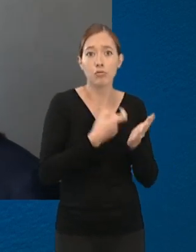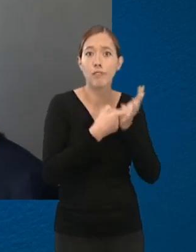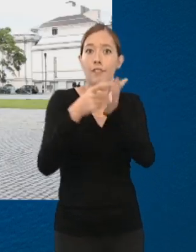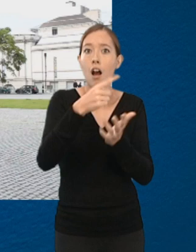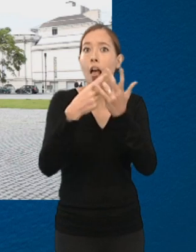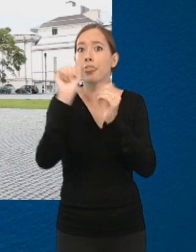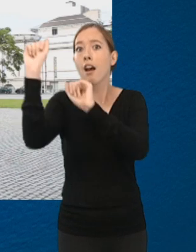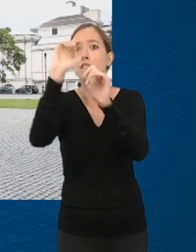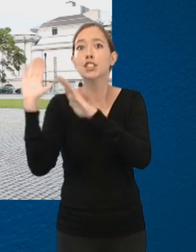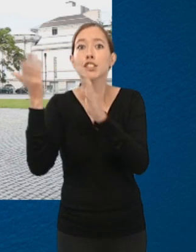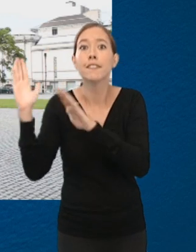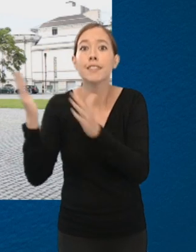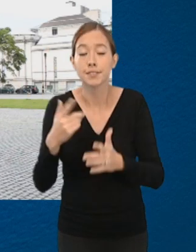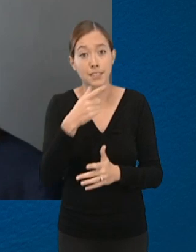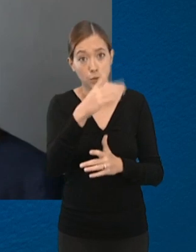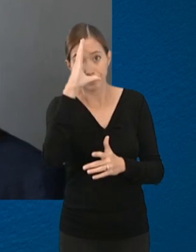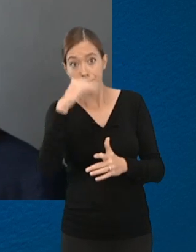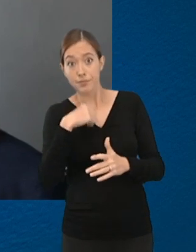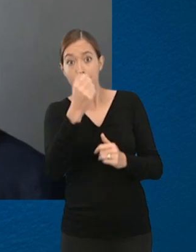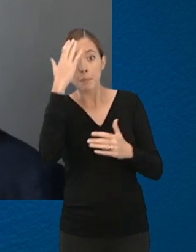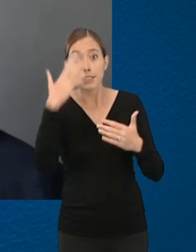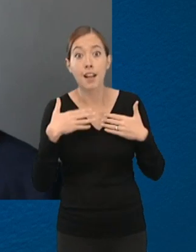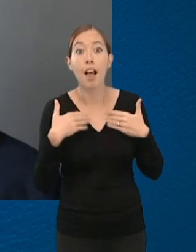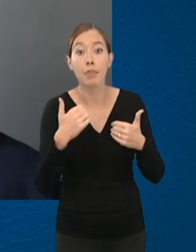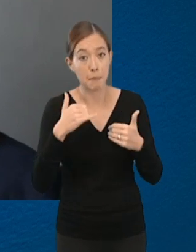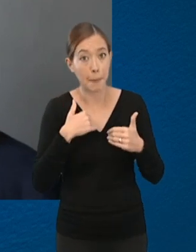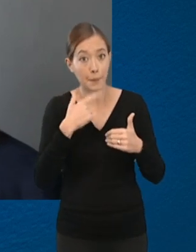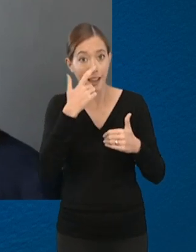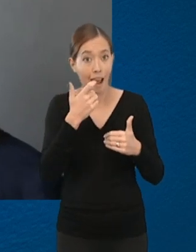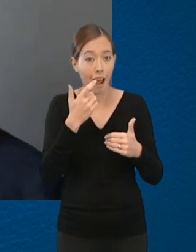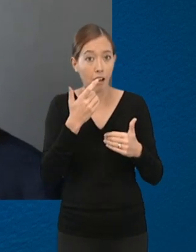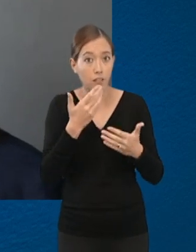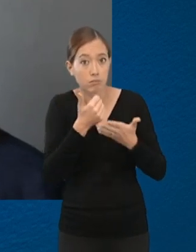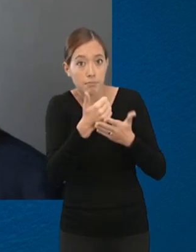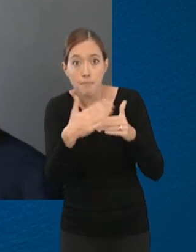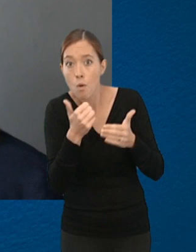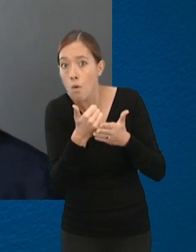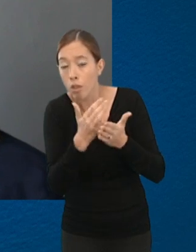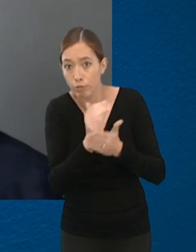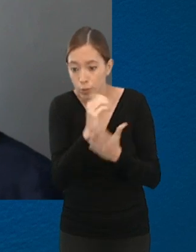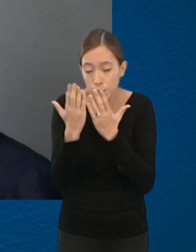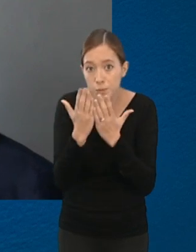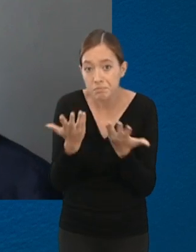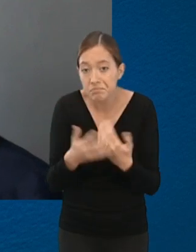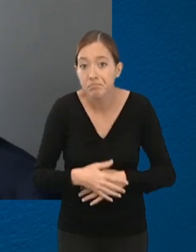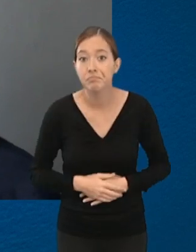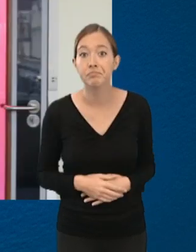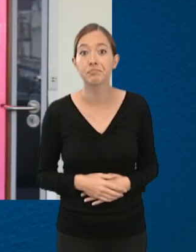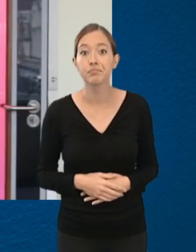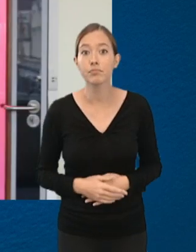services. If you disclose a mental health issue to the university, you may be entitled to further support during your studies. Going out